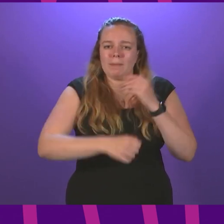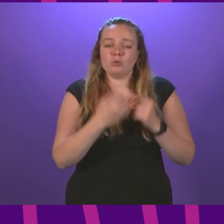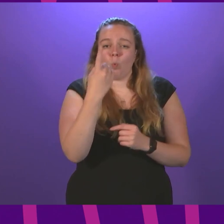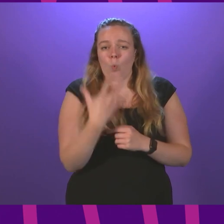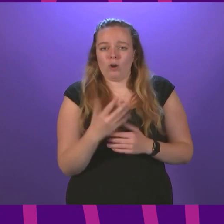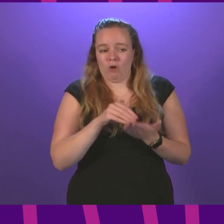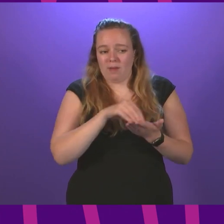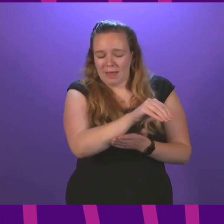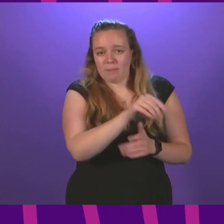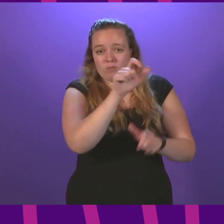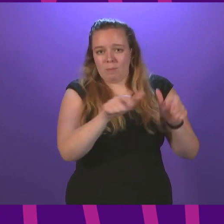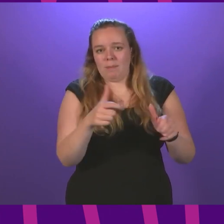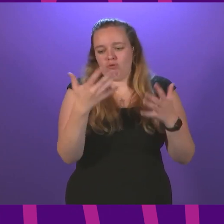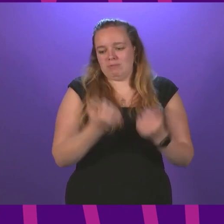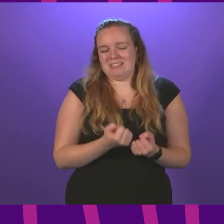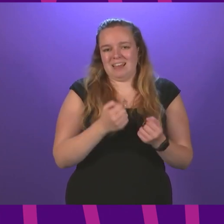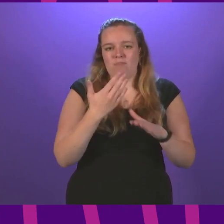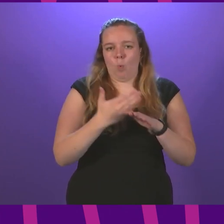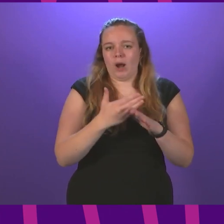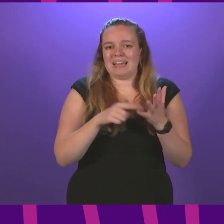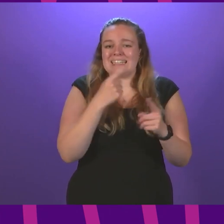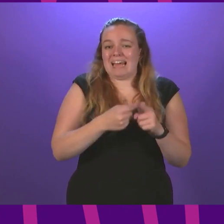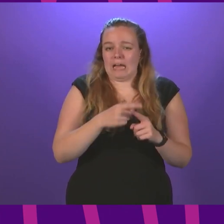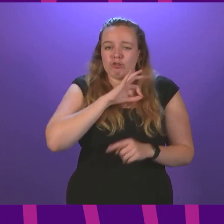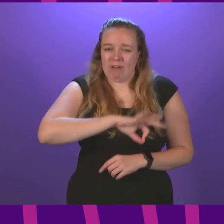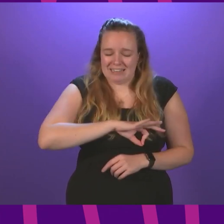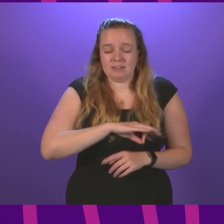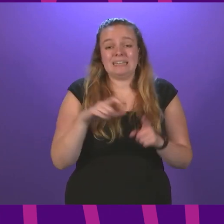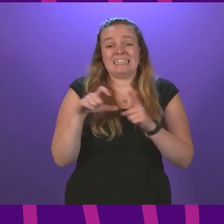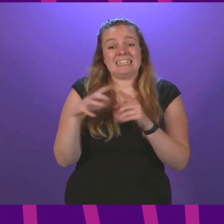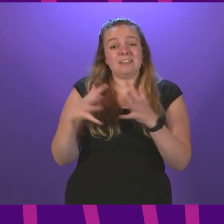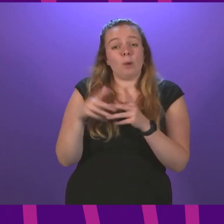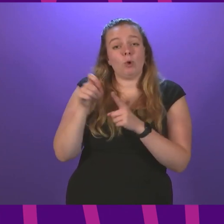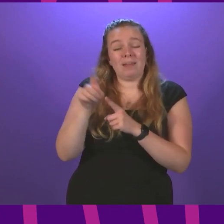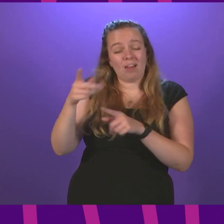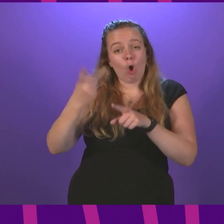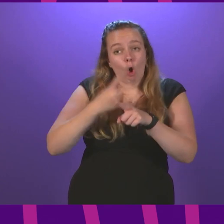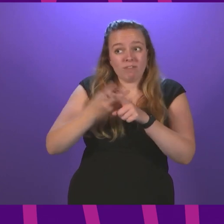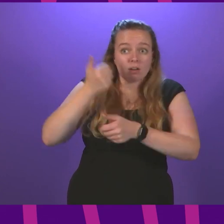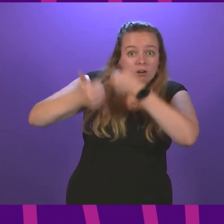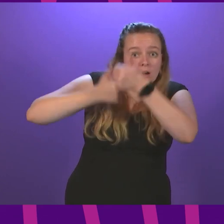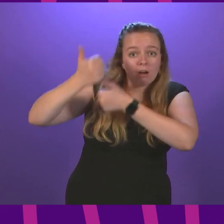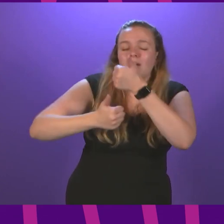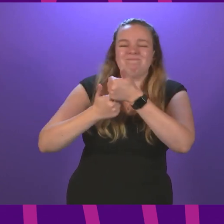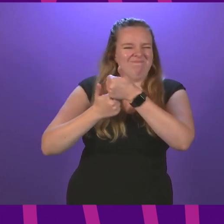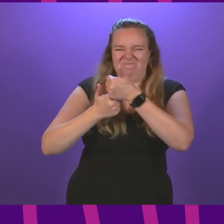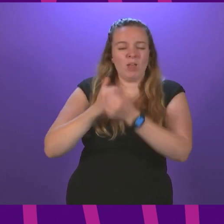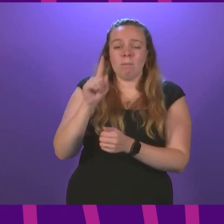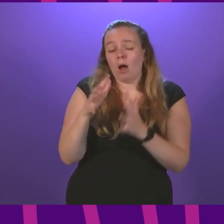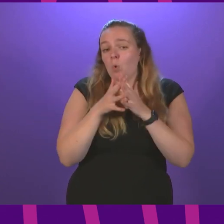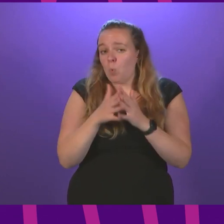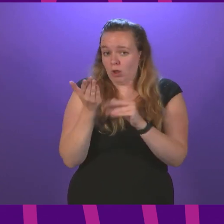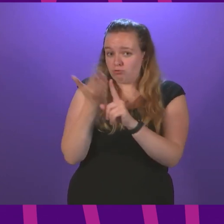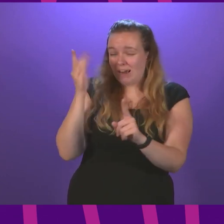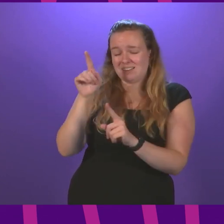-off payment for recipients of working tax credits. The DWP do not often receive praise, but I think it is worth noting